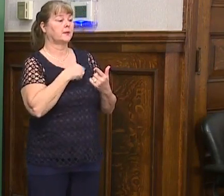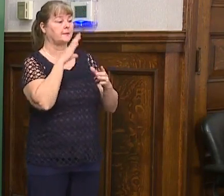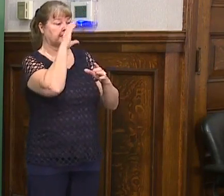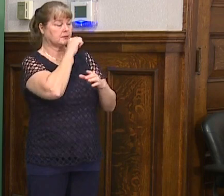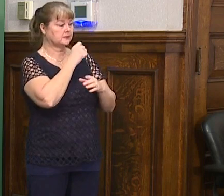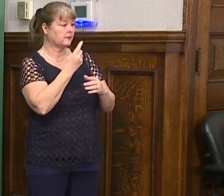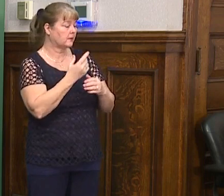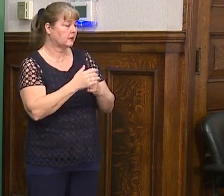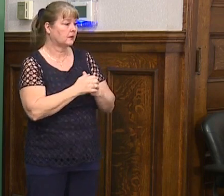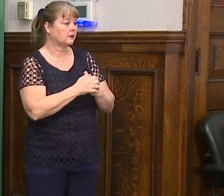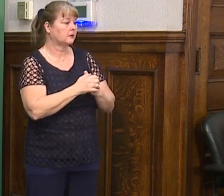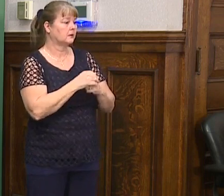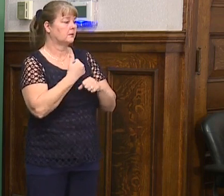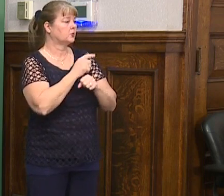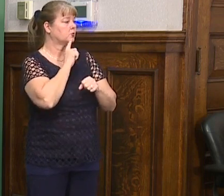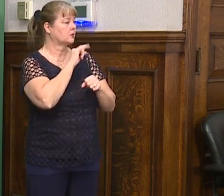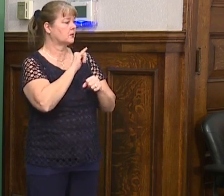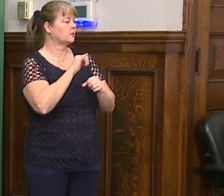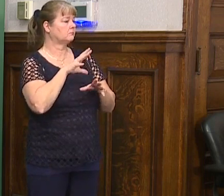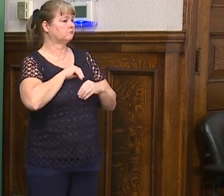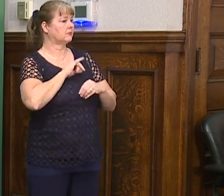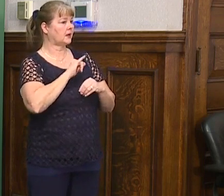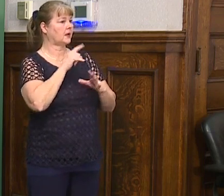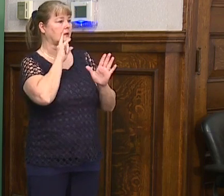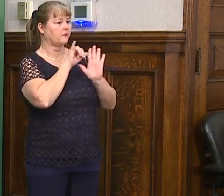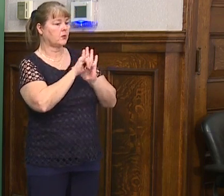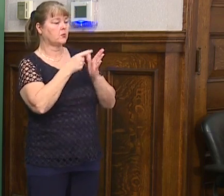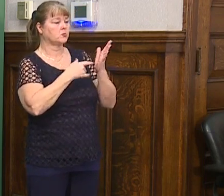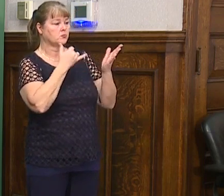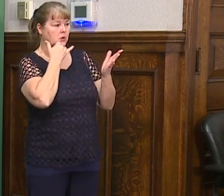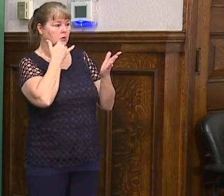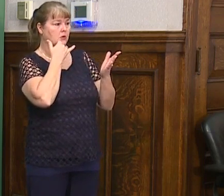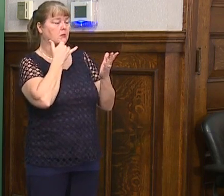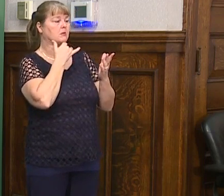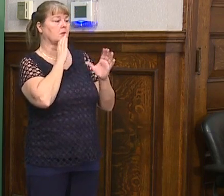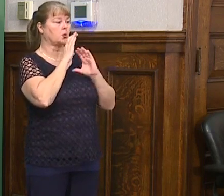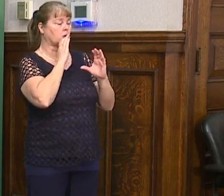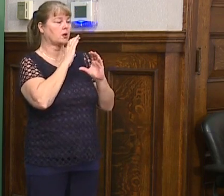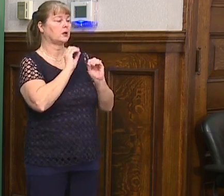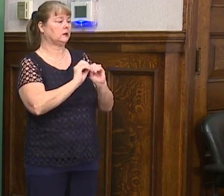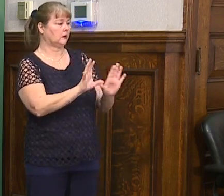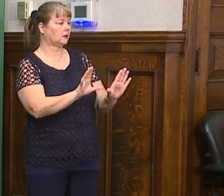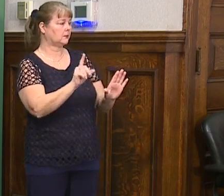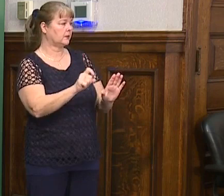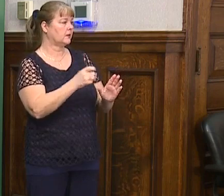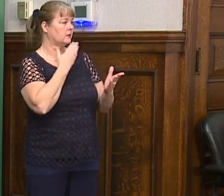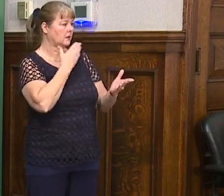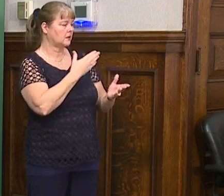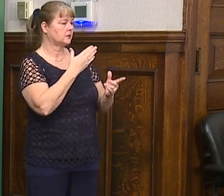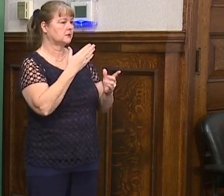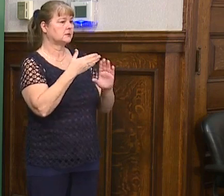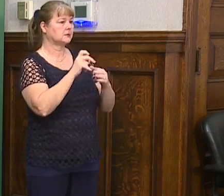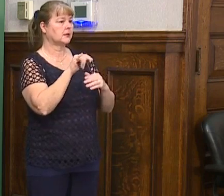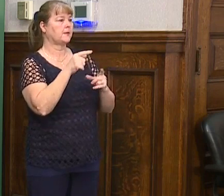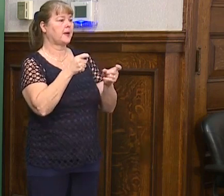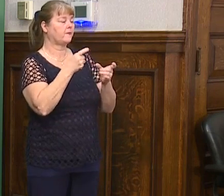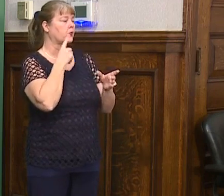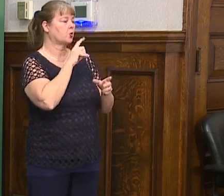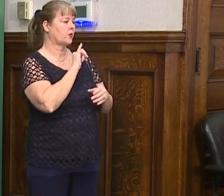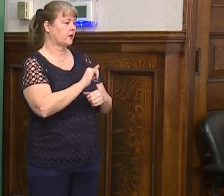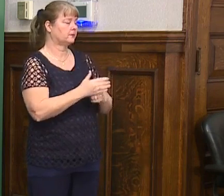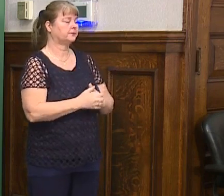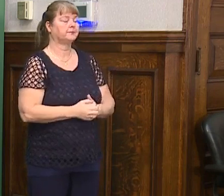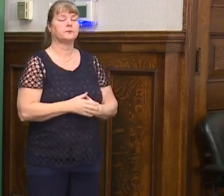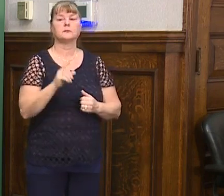miss a play to own it, identify it and be able to fix it. So I thank the city manager for doing those